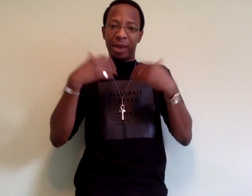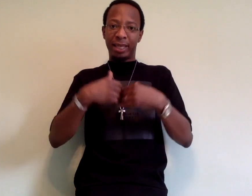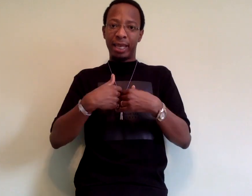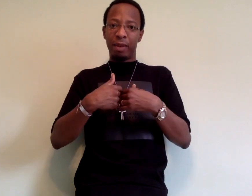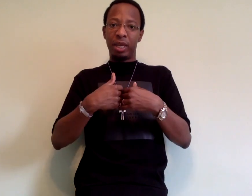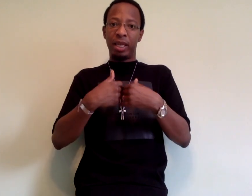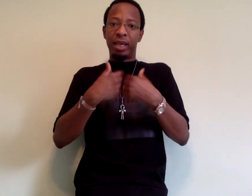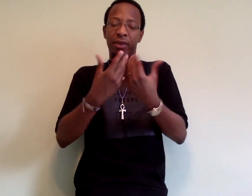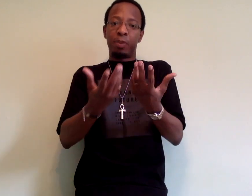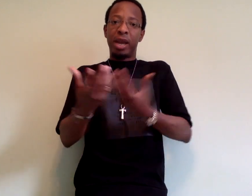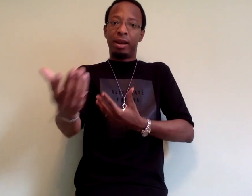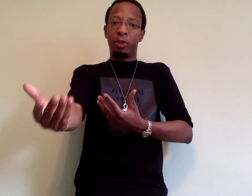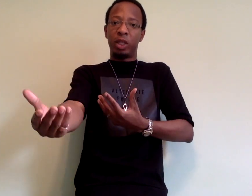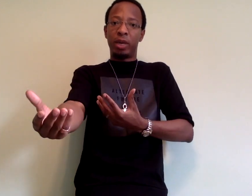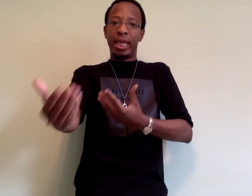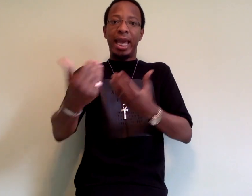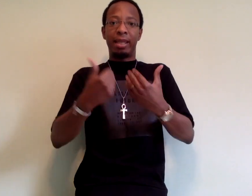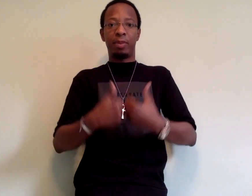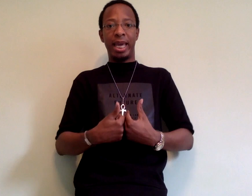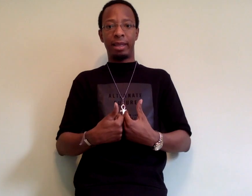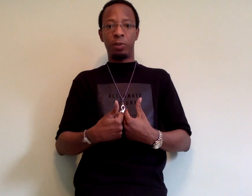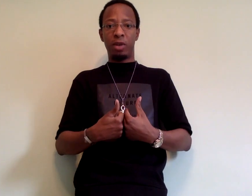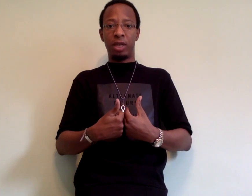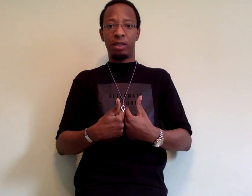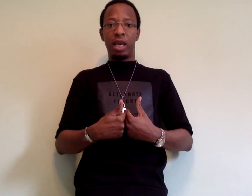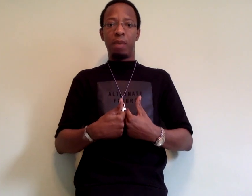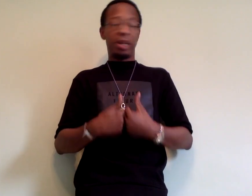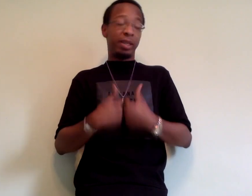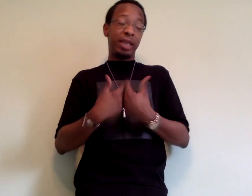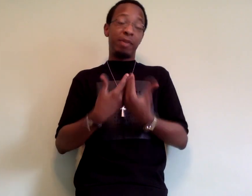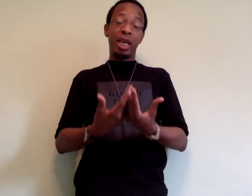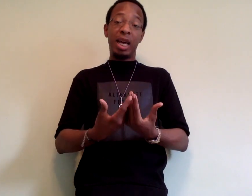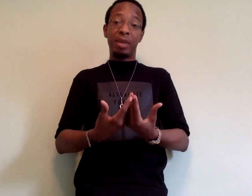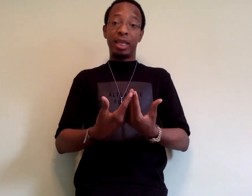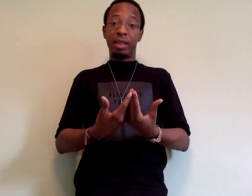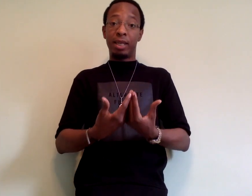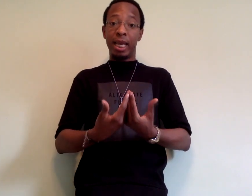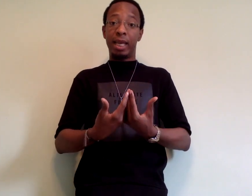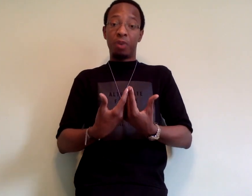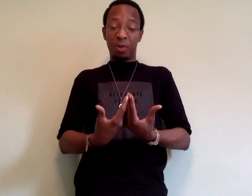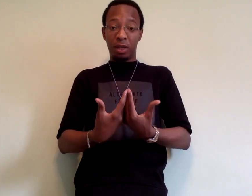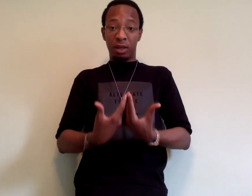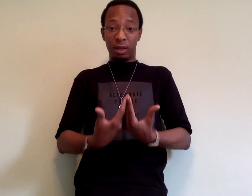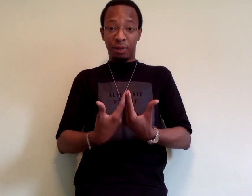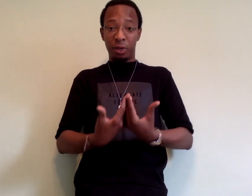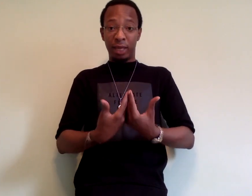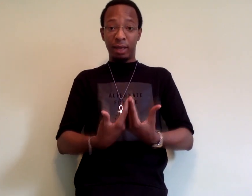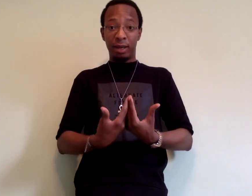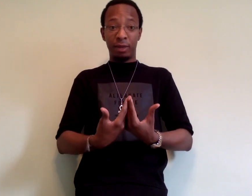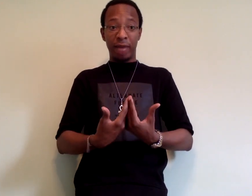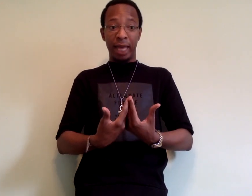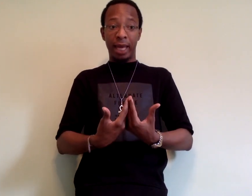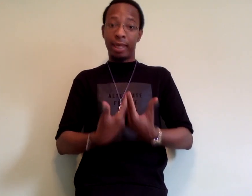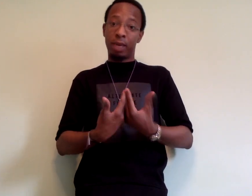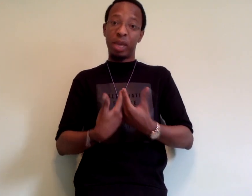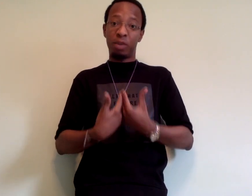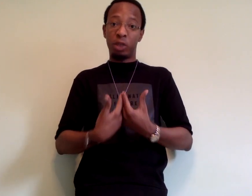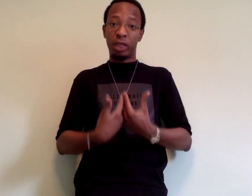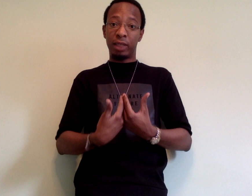fascinate me given the parallels between that and the black experience. But at the same time, at the end of the day, people are going to love who they love, and I think it makes more sense